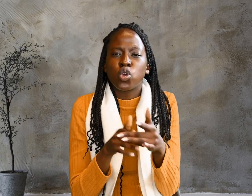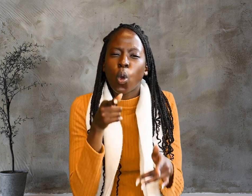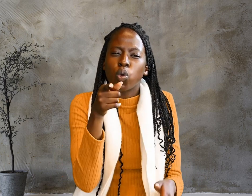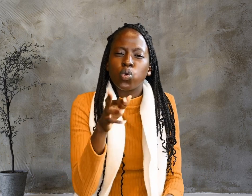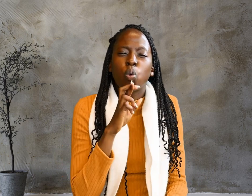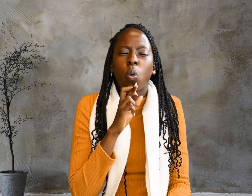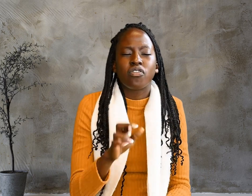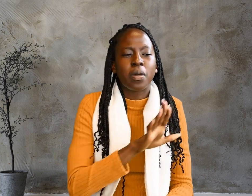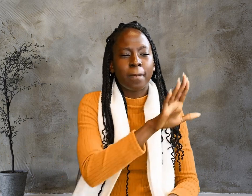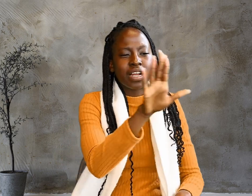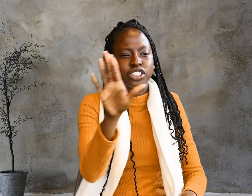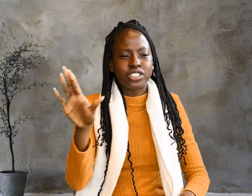You are the branches.